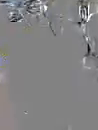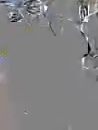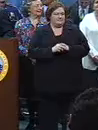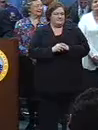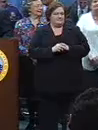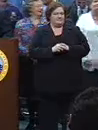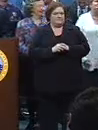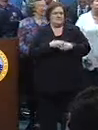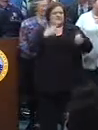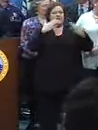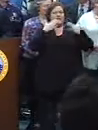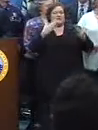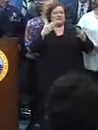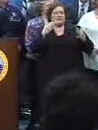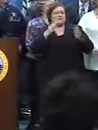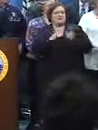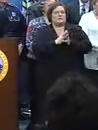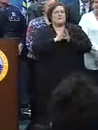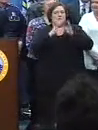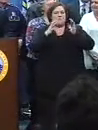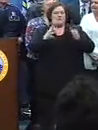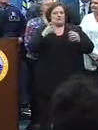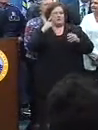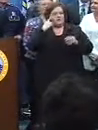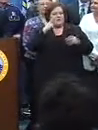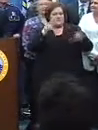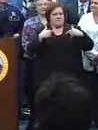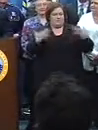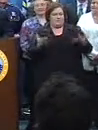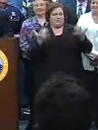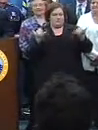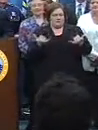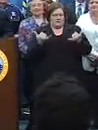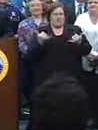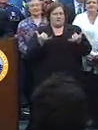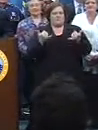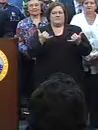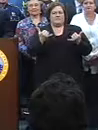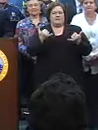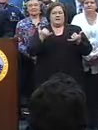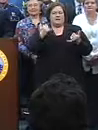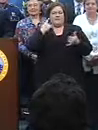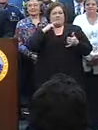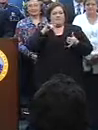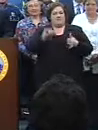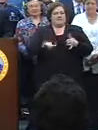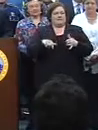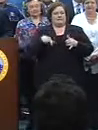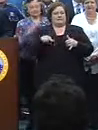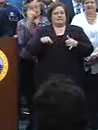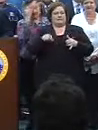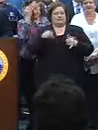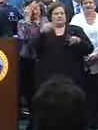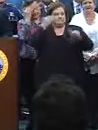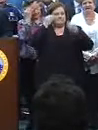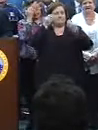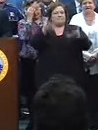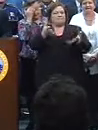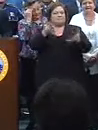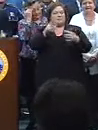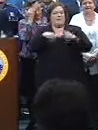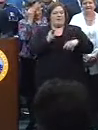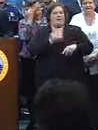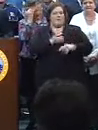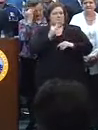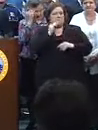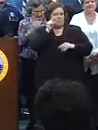Thank you all so much for being with us today for this post-Mardi Gras wrap-up press conference.